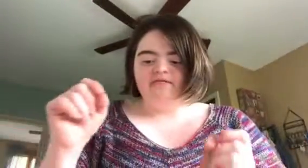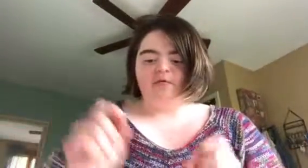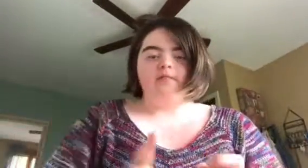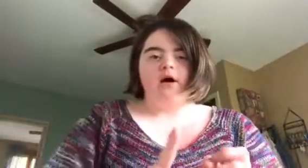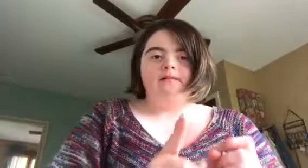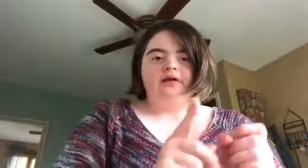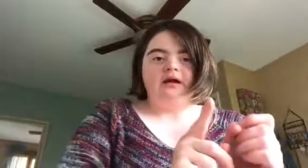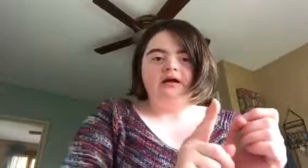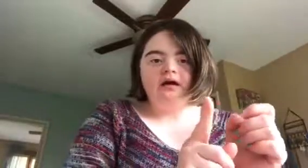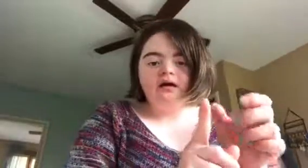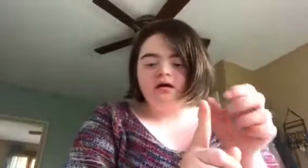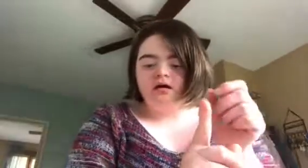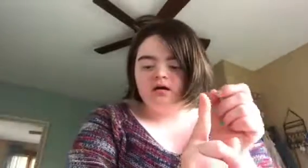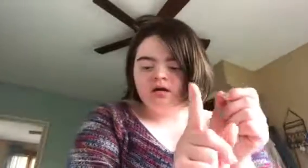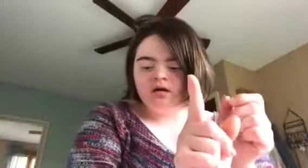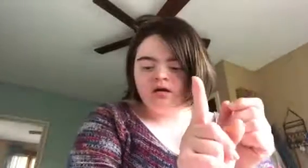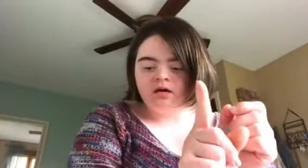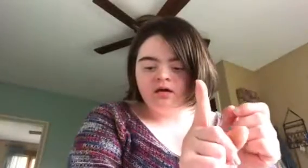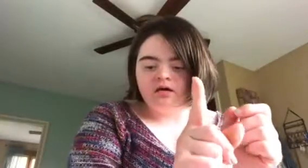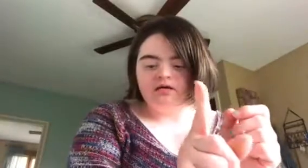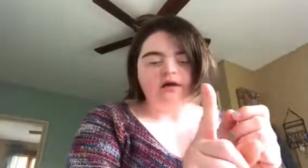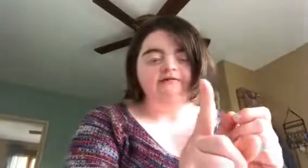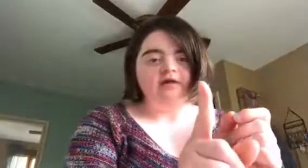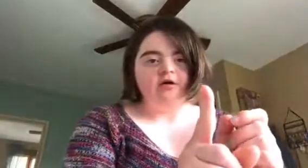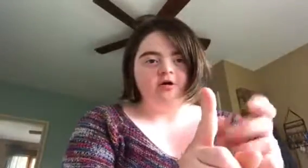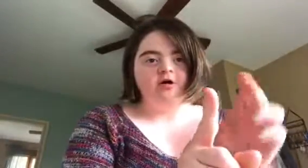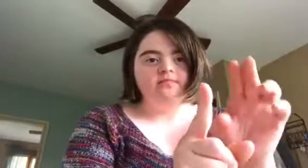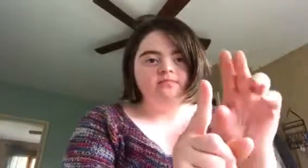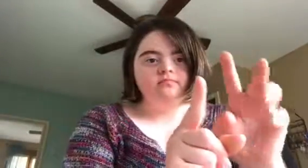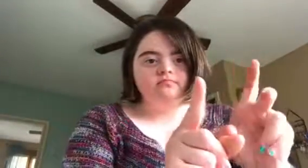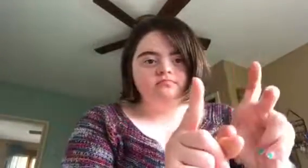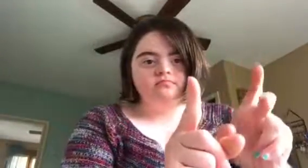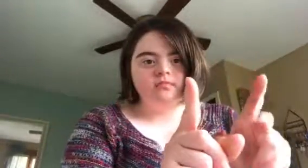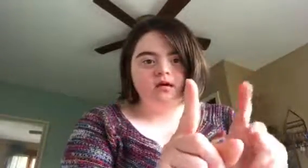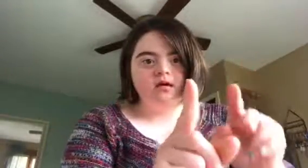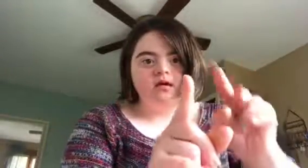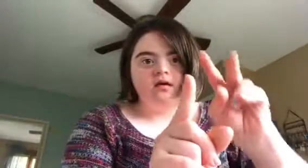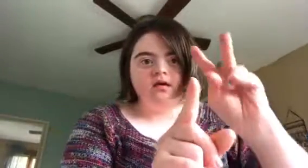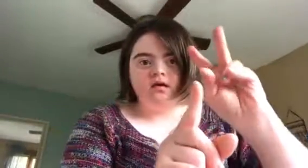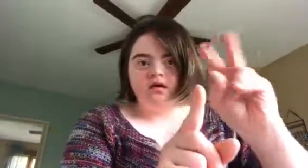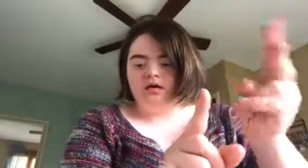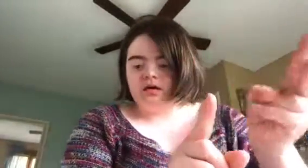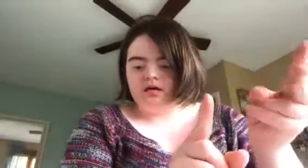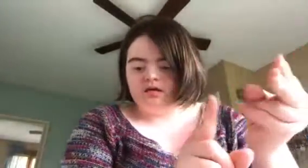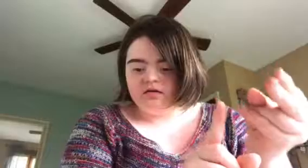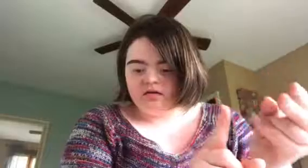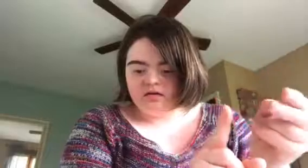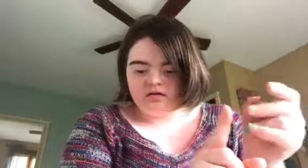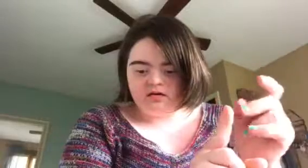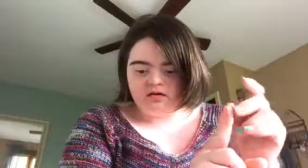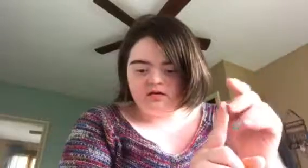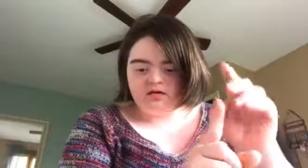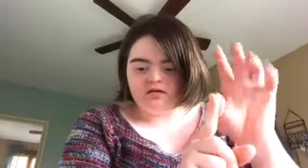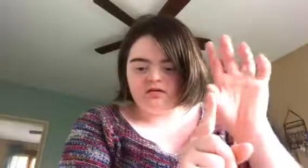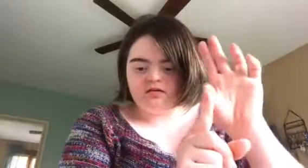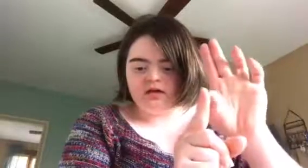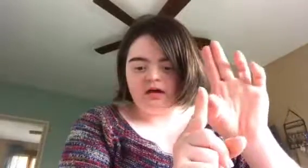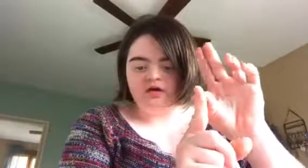For a banana, take a finger, and take